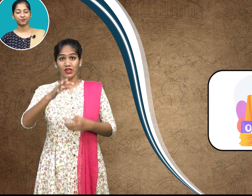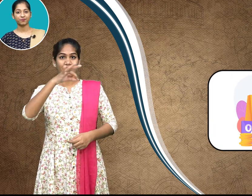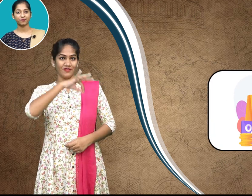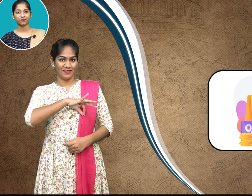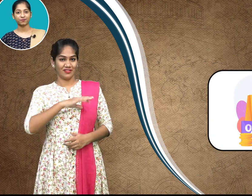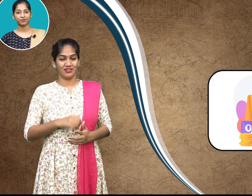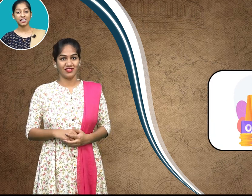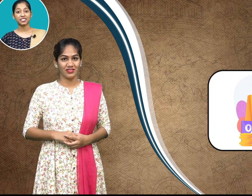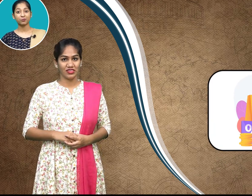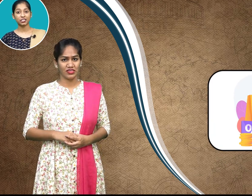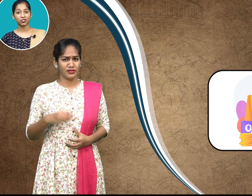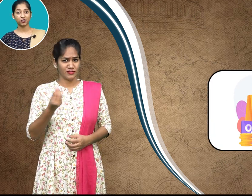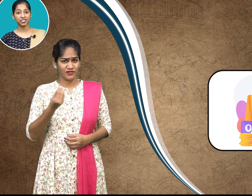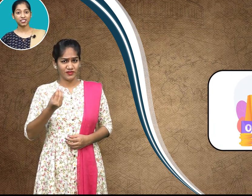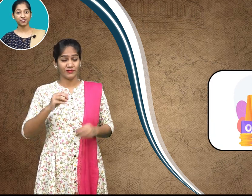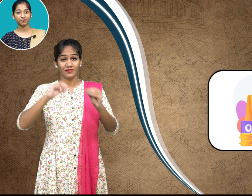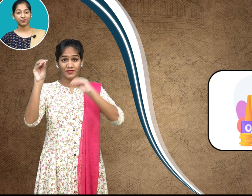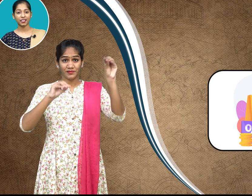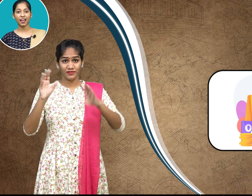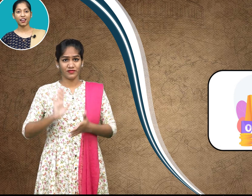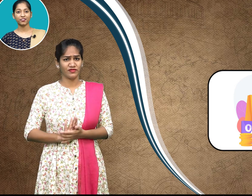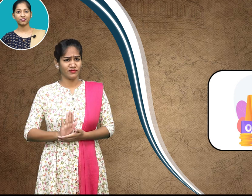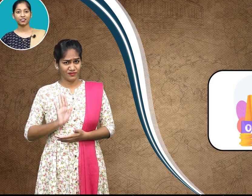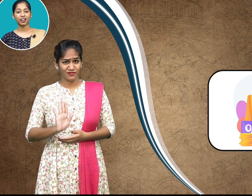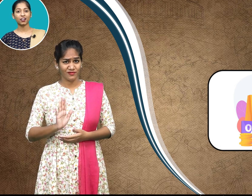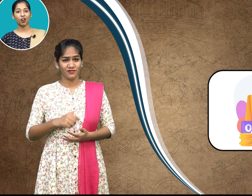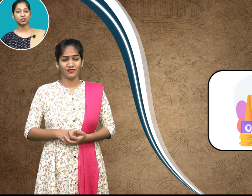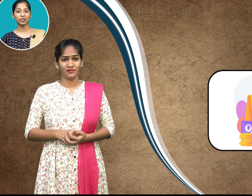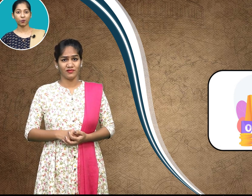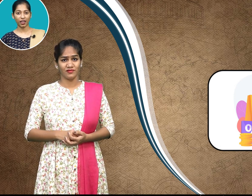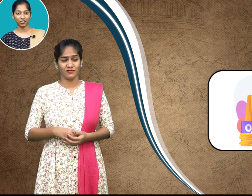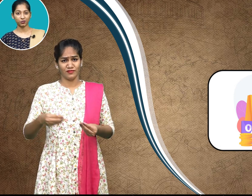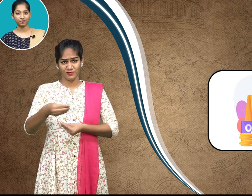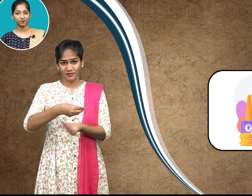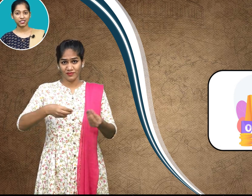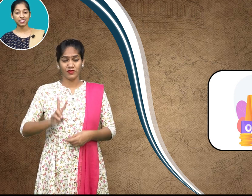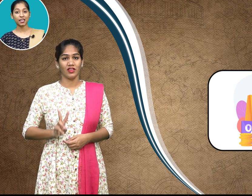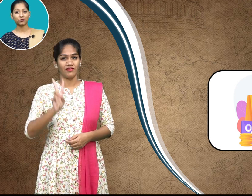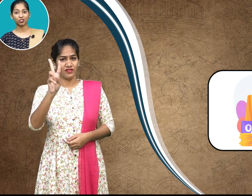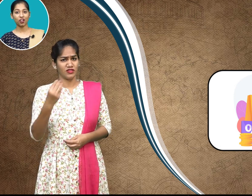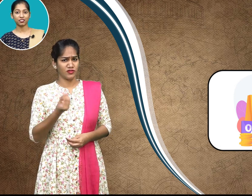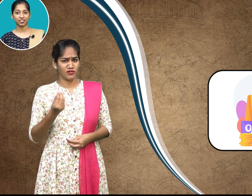some resources have economic value some do not